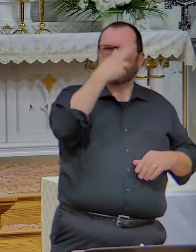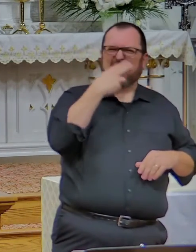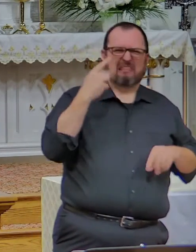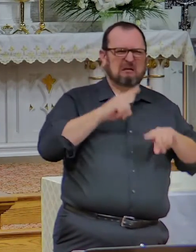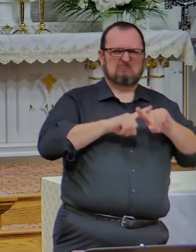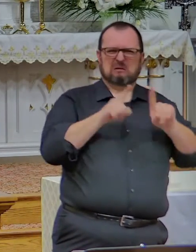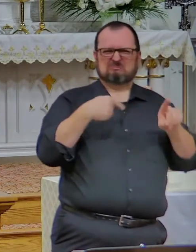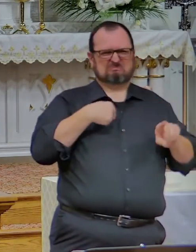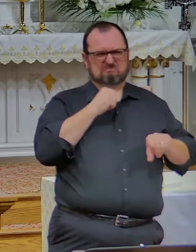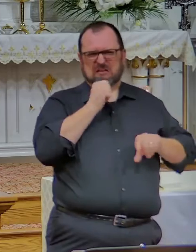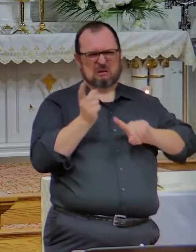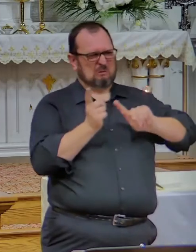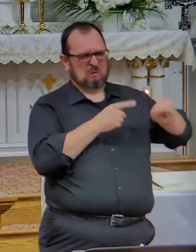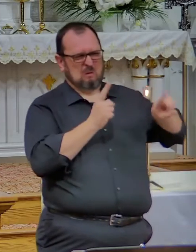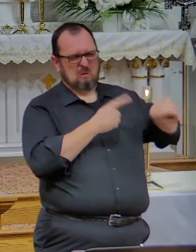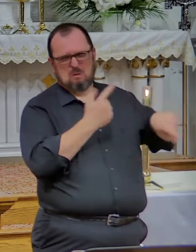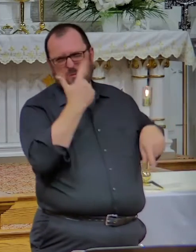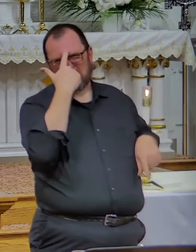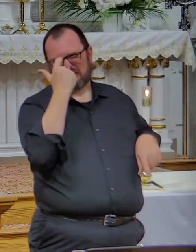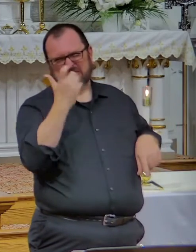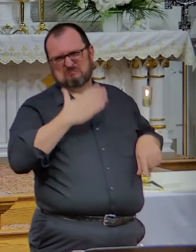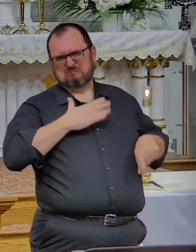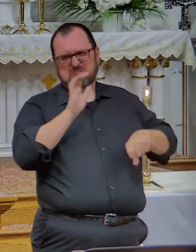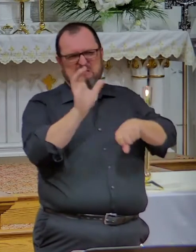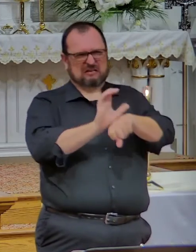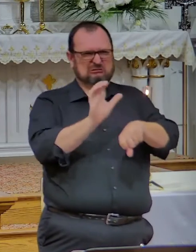because my church doesn't love me.